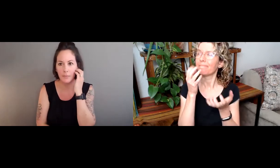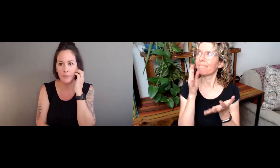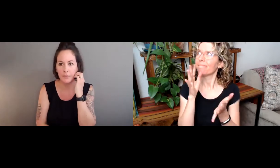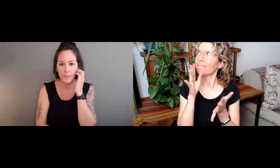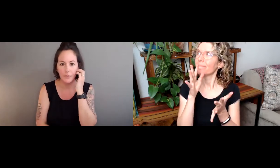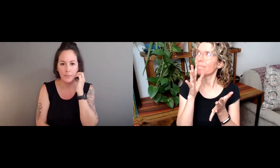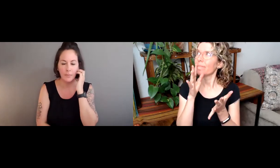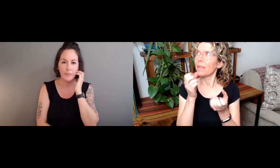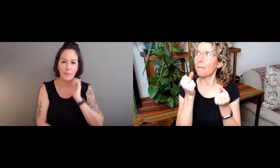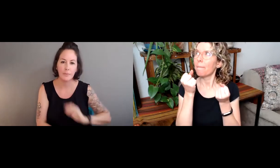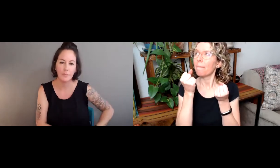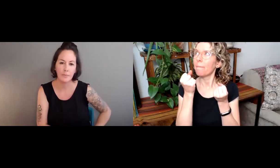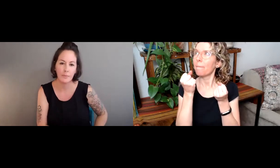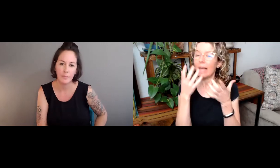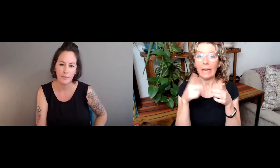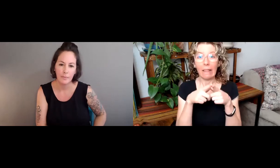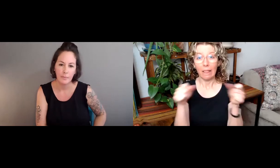I agree, yes.